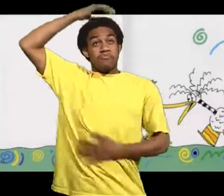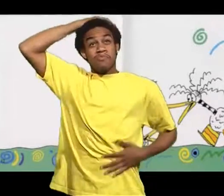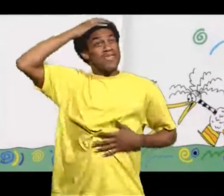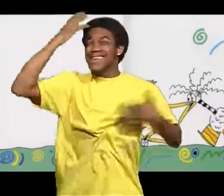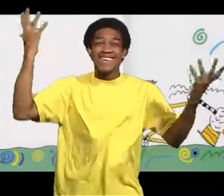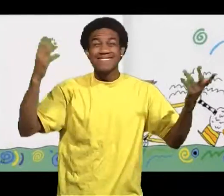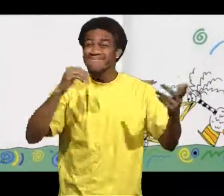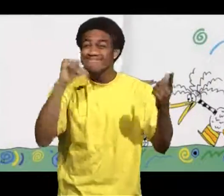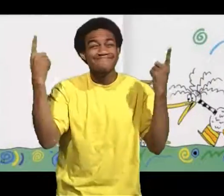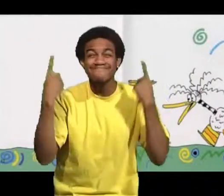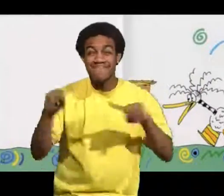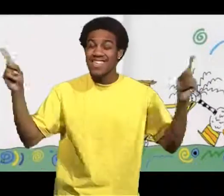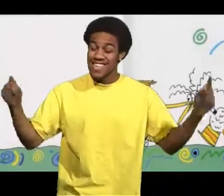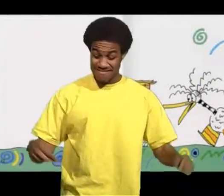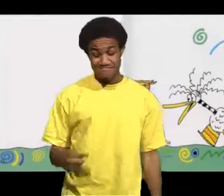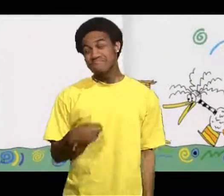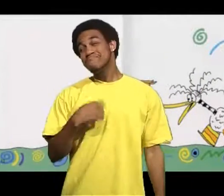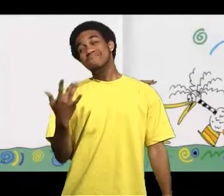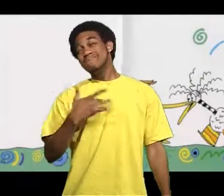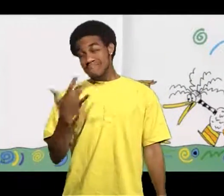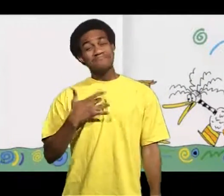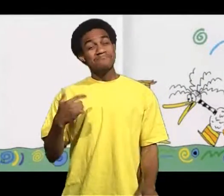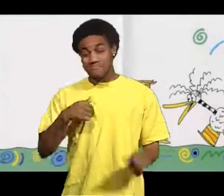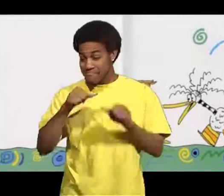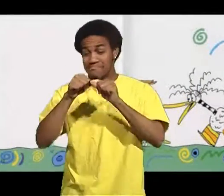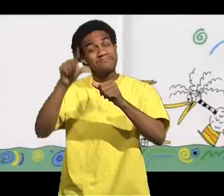I patted my stomach and rubbed my head. That was no good.